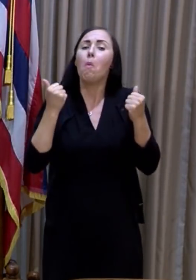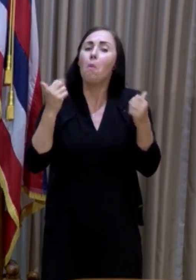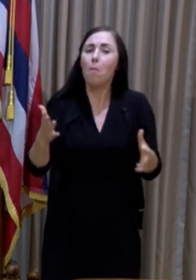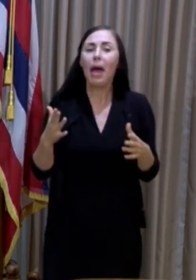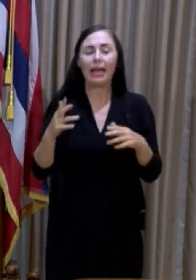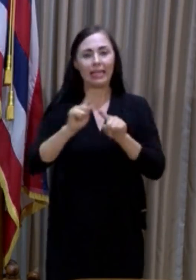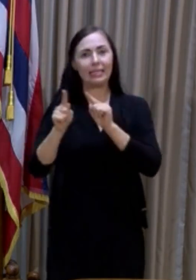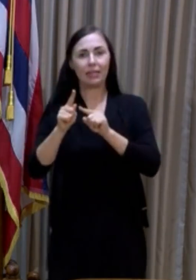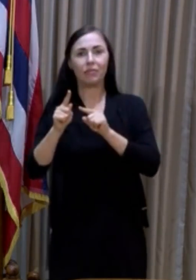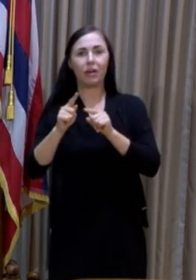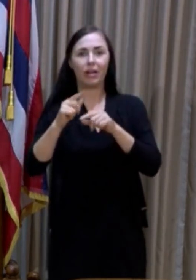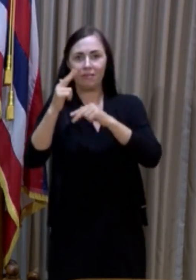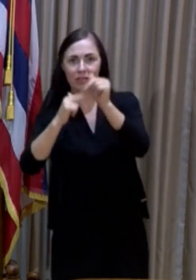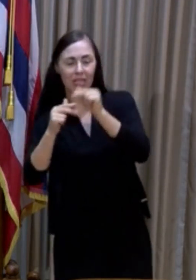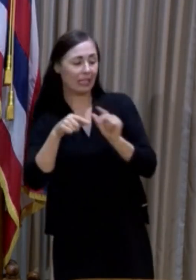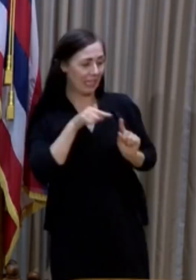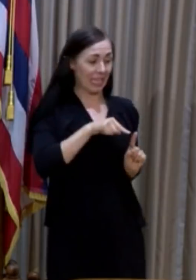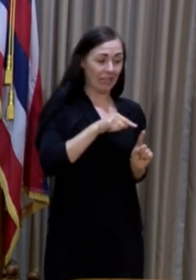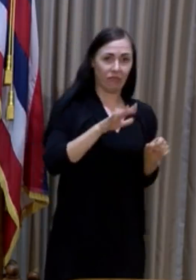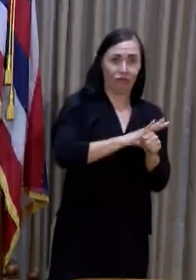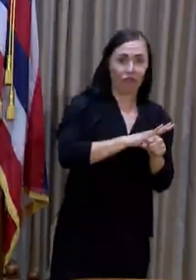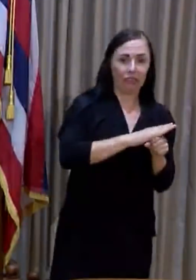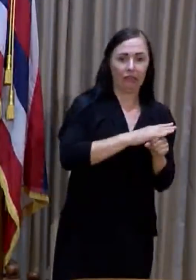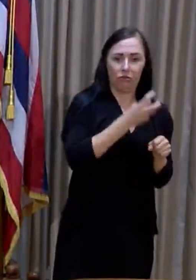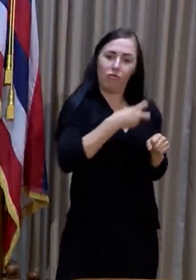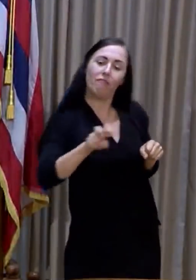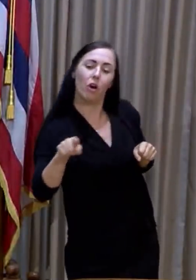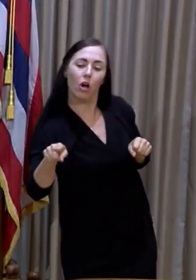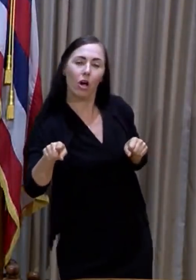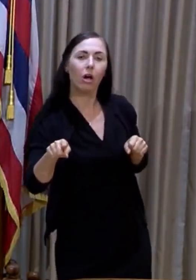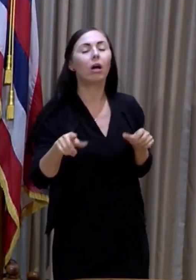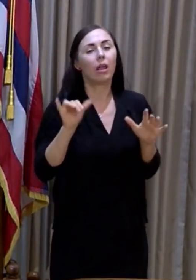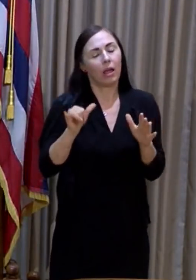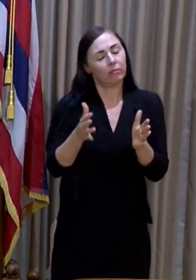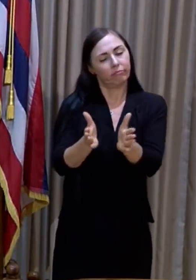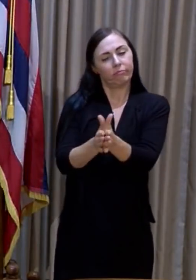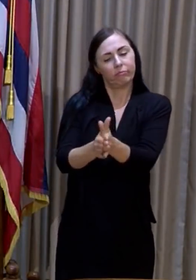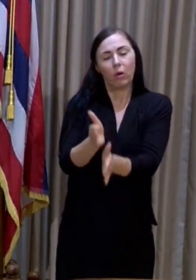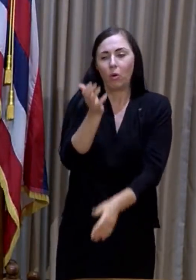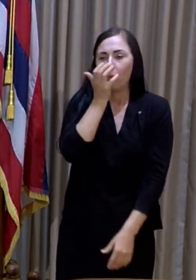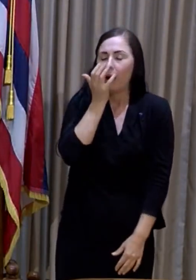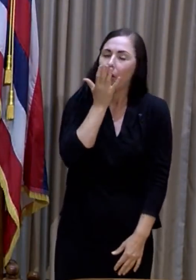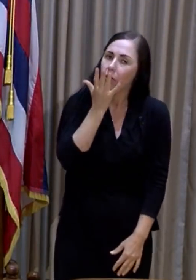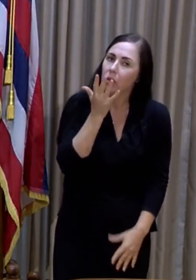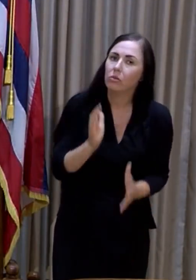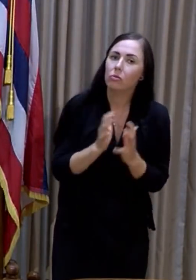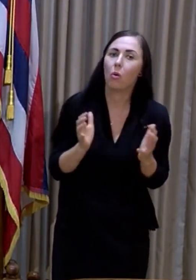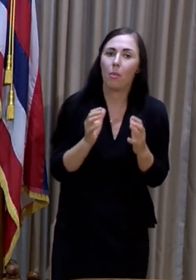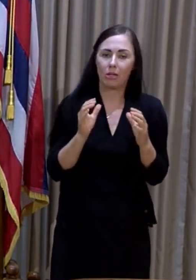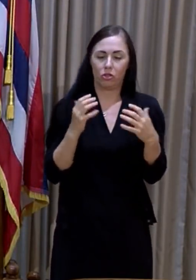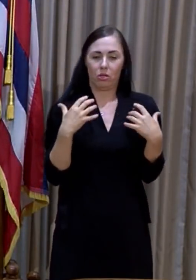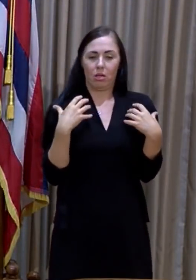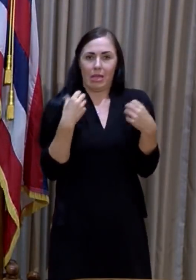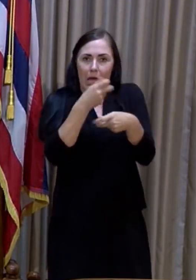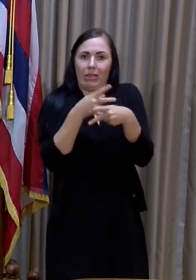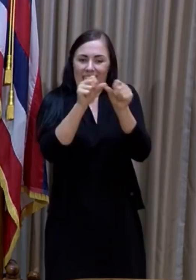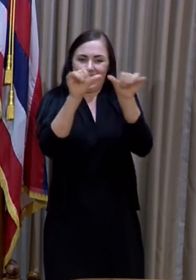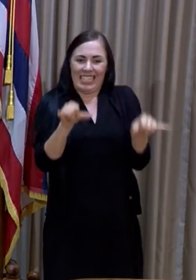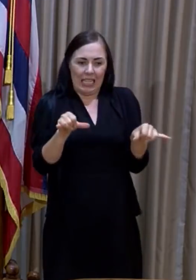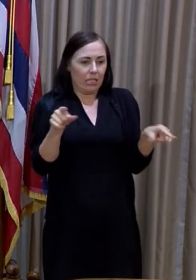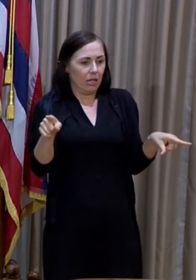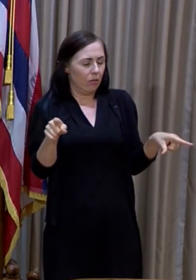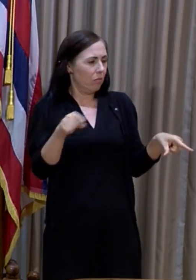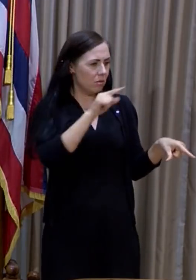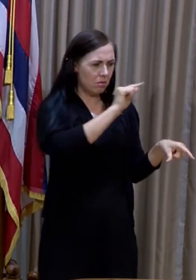to offload patients from another facility, and that's where I think it's just commendable that the health care system is really, really